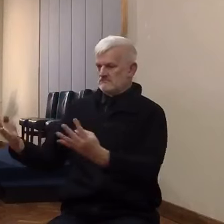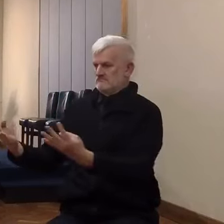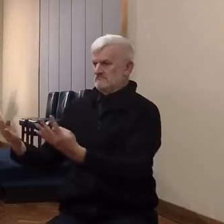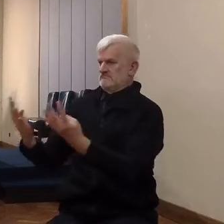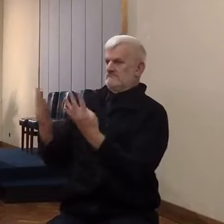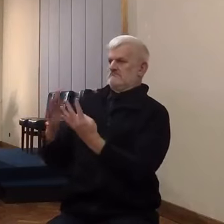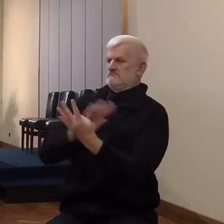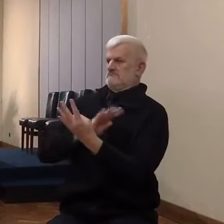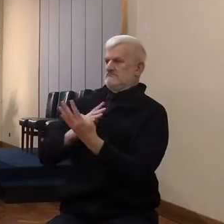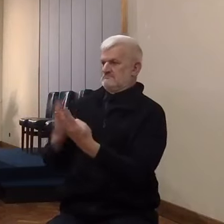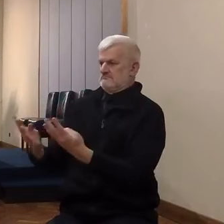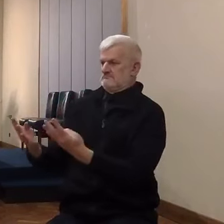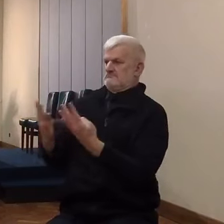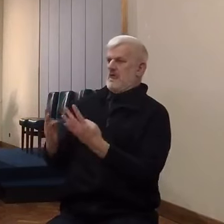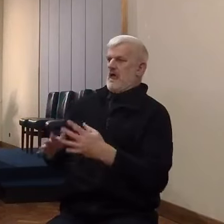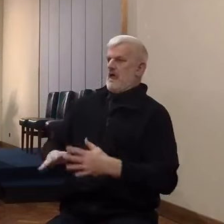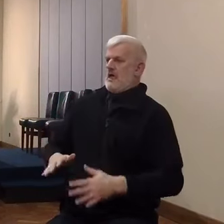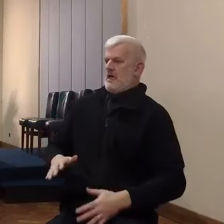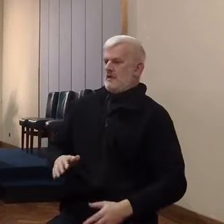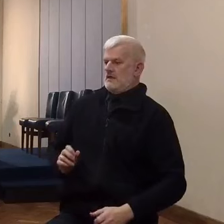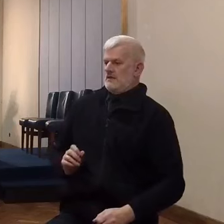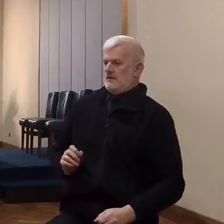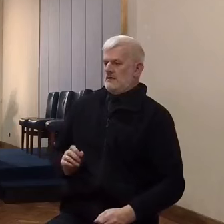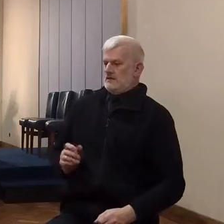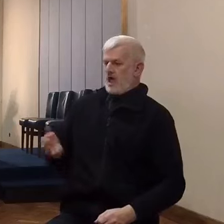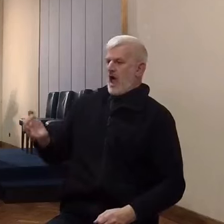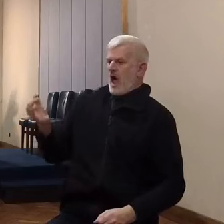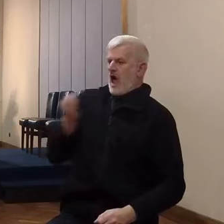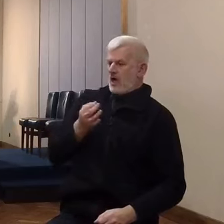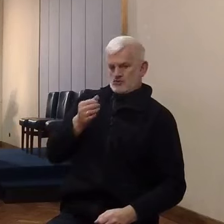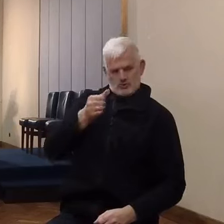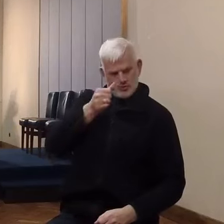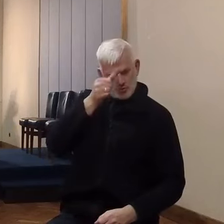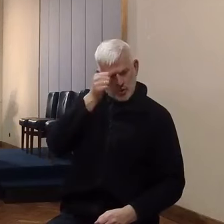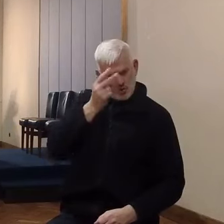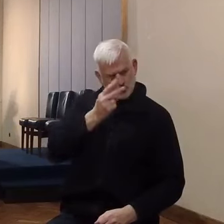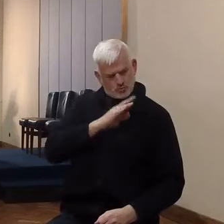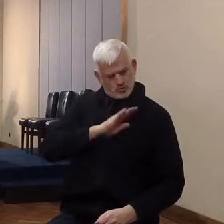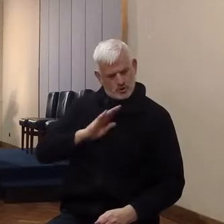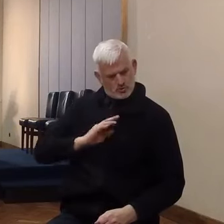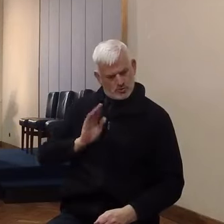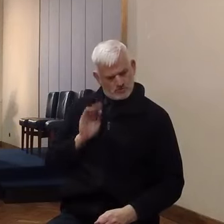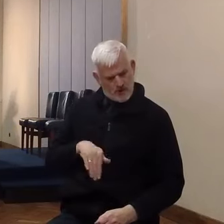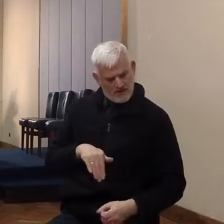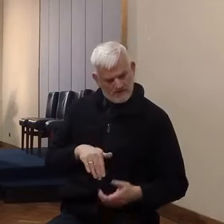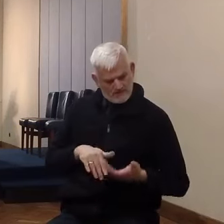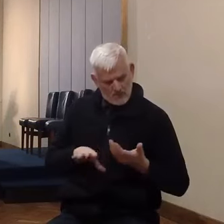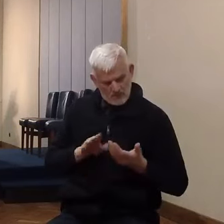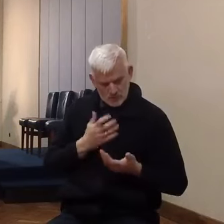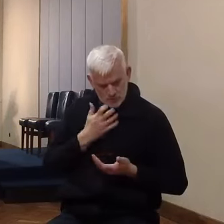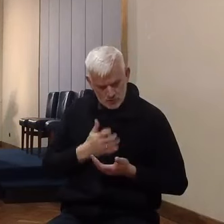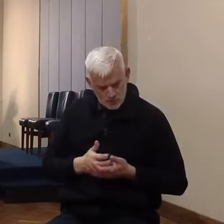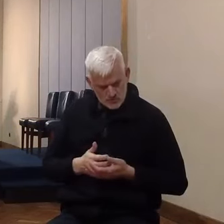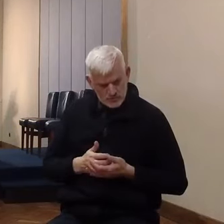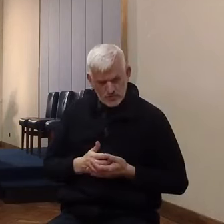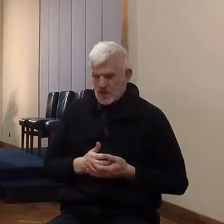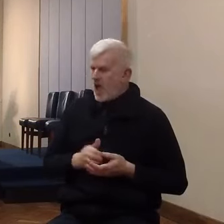Canaanite. She's a pagan. She's an unbeliever. She's evidently found the Lord. She believed in